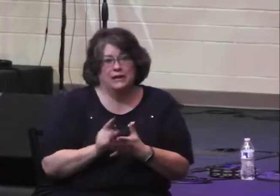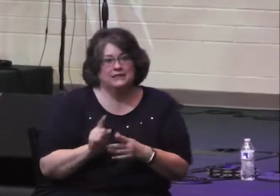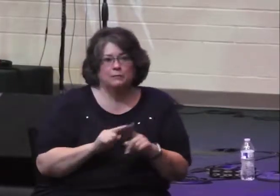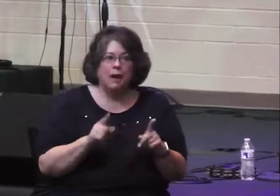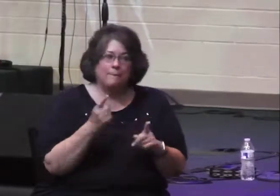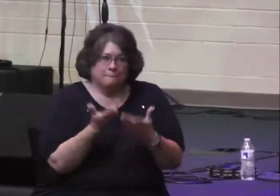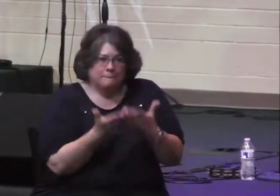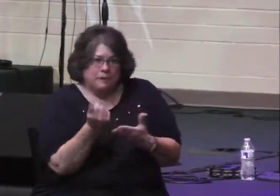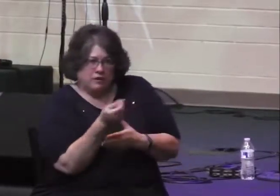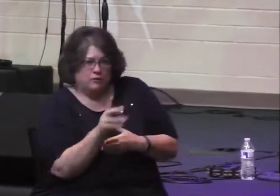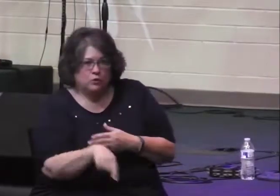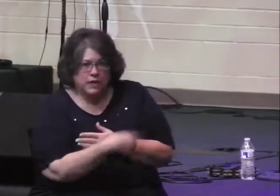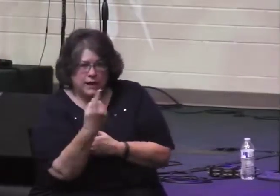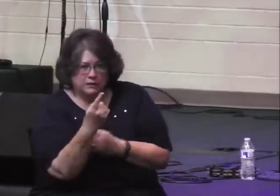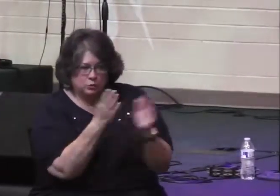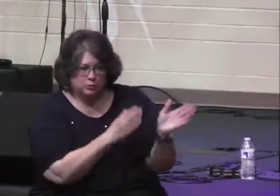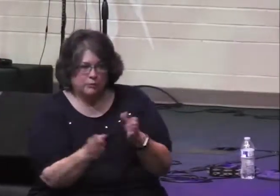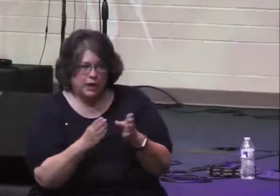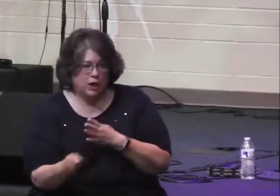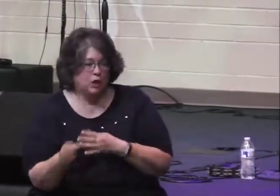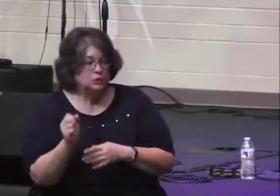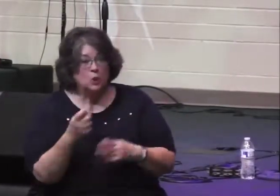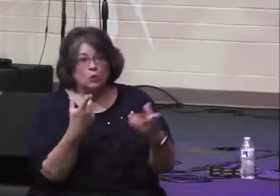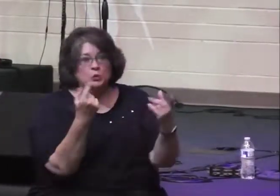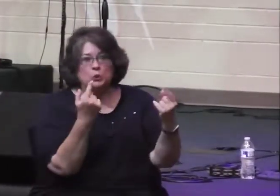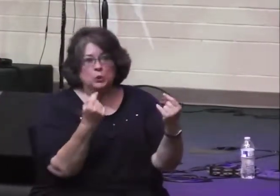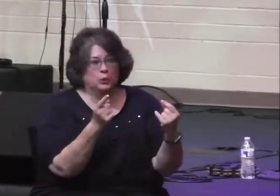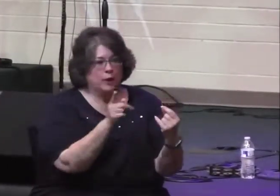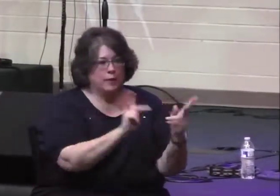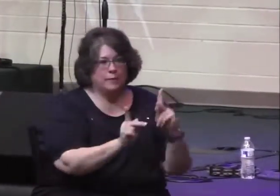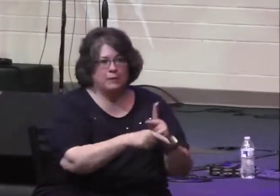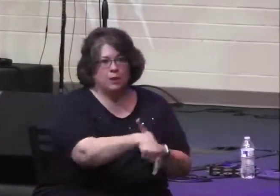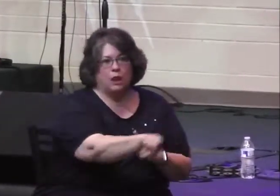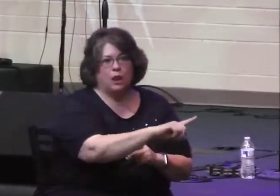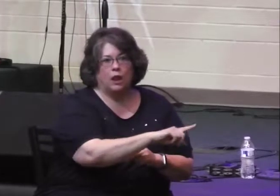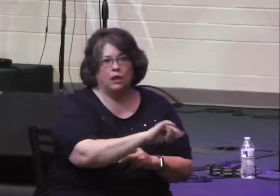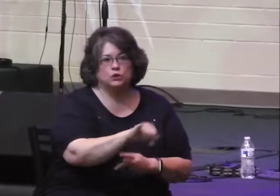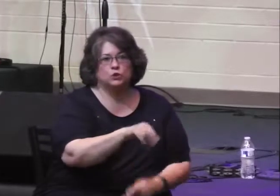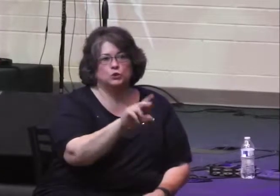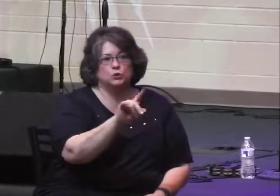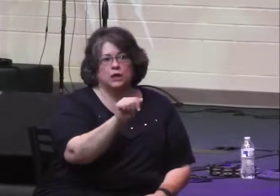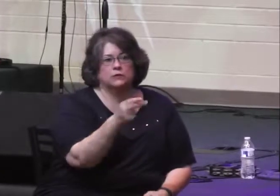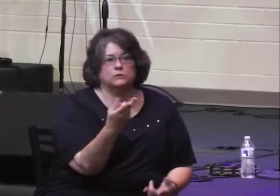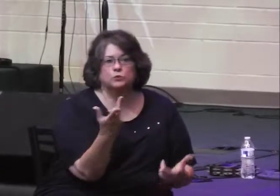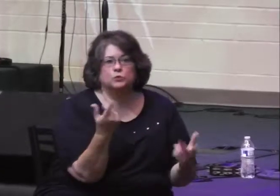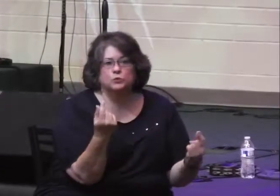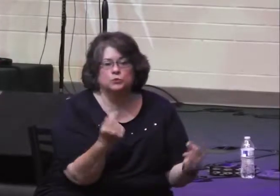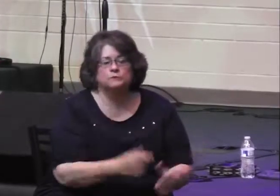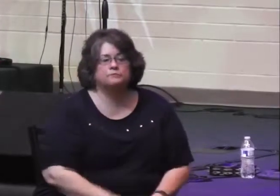not weeks. So, what do they do? Well, let's take a look, starting with verse 5.